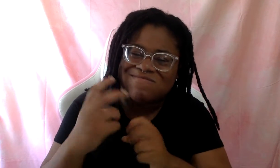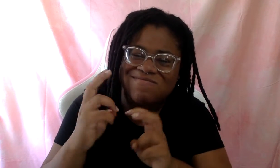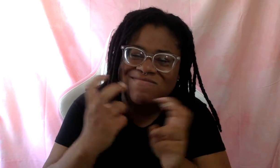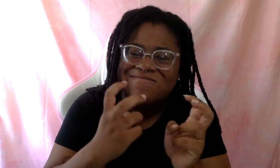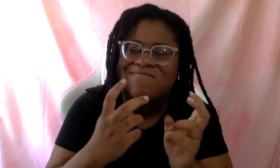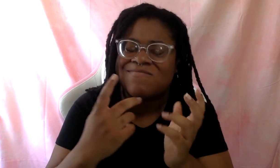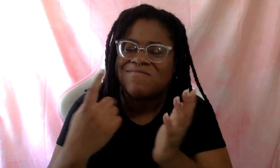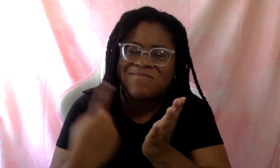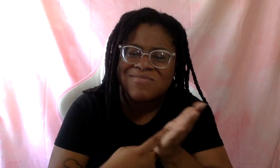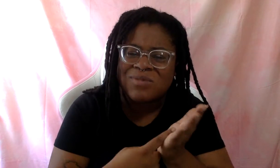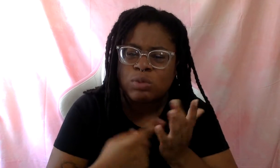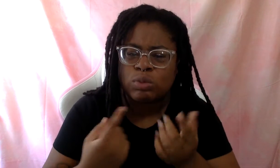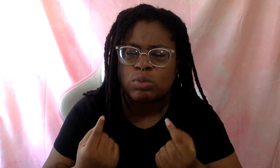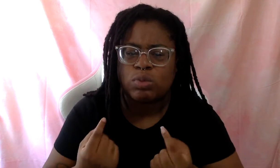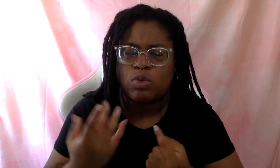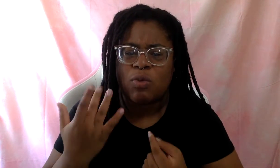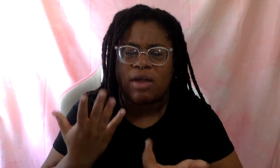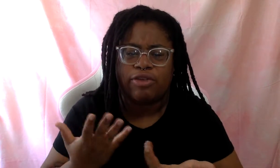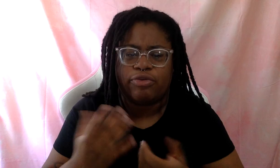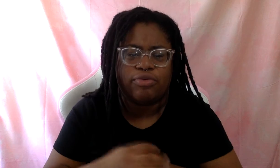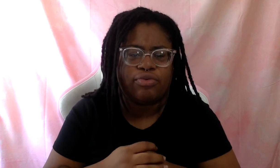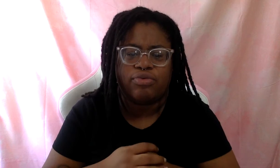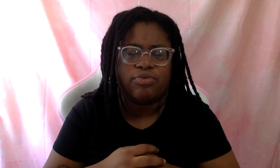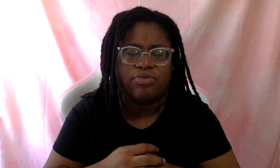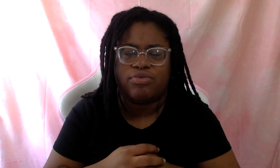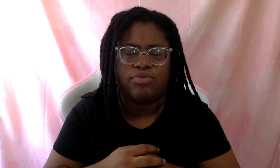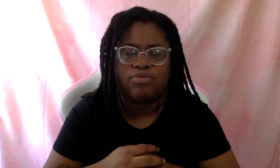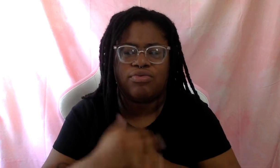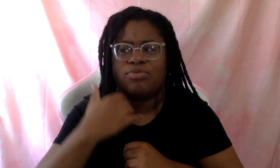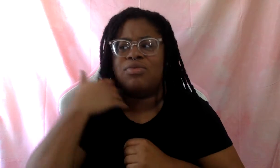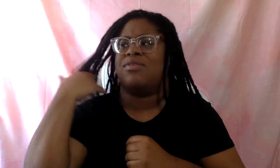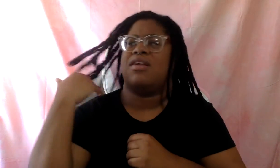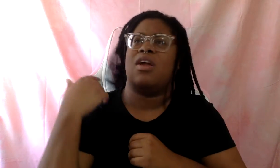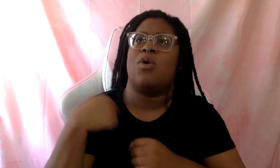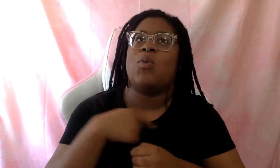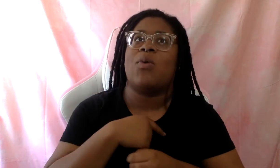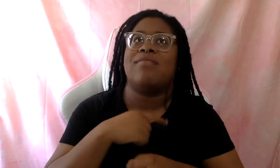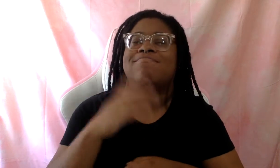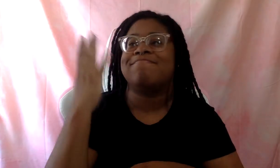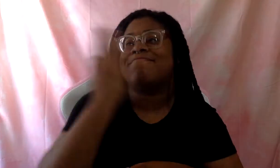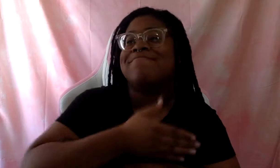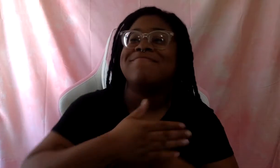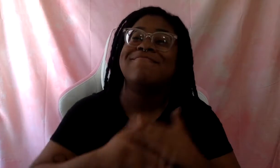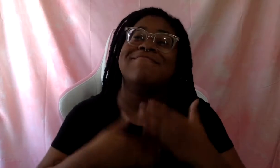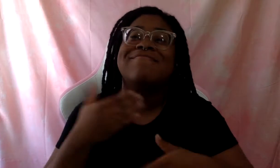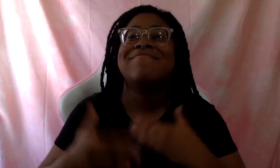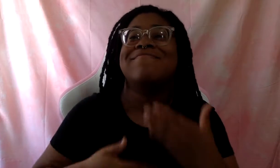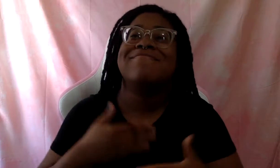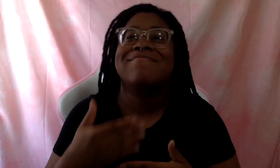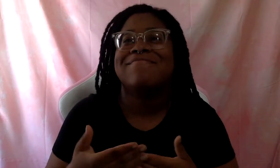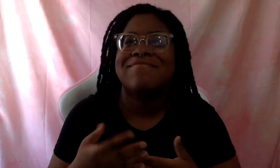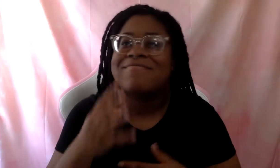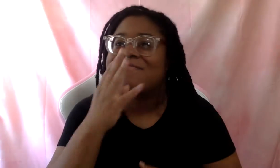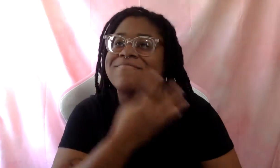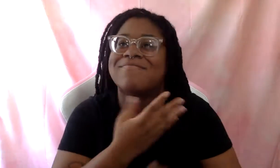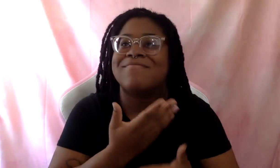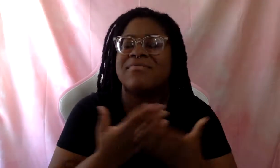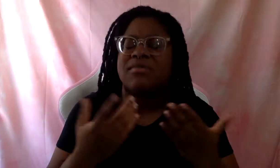we doing? Why are we here? We can't breeze over things that may both affect the client as,